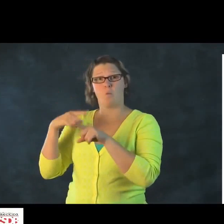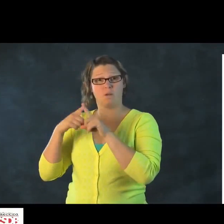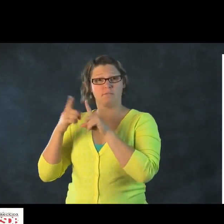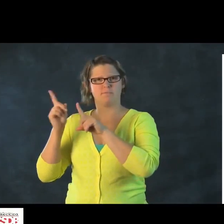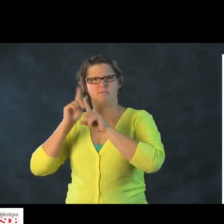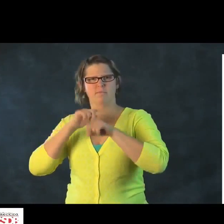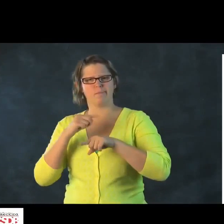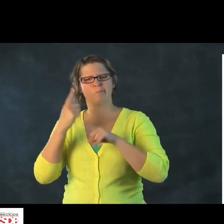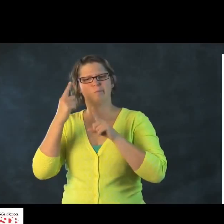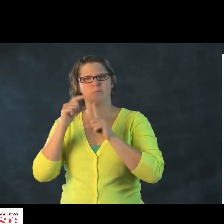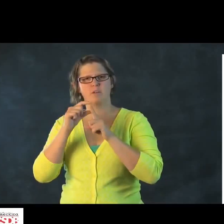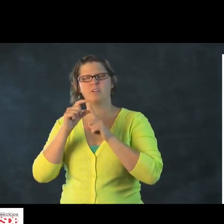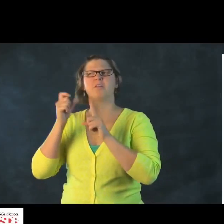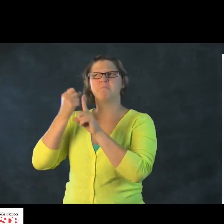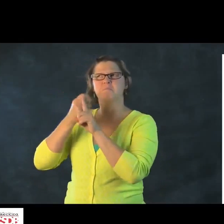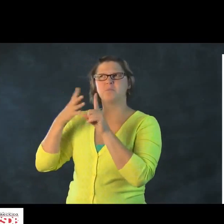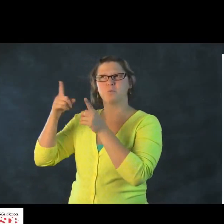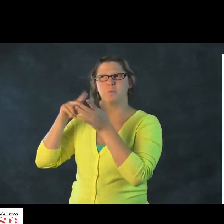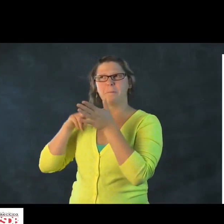Responses were happening.